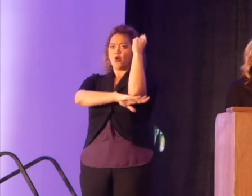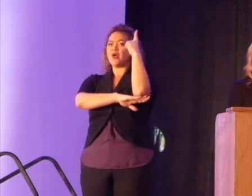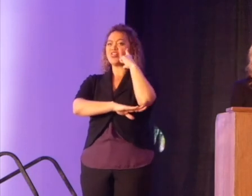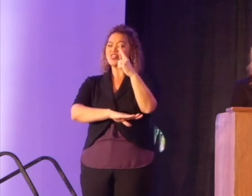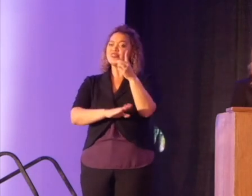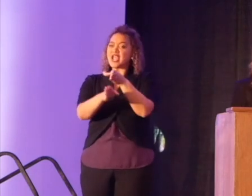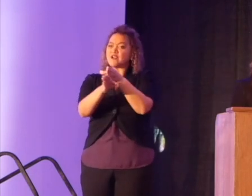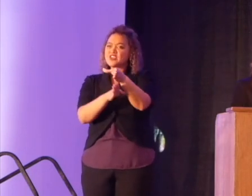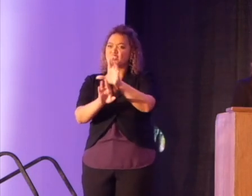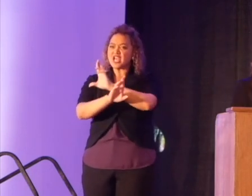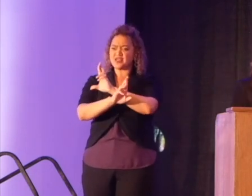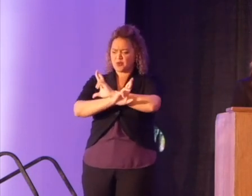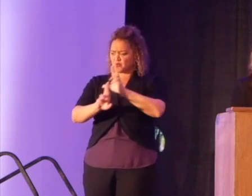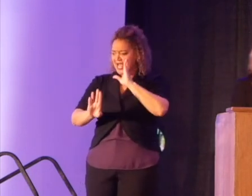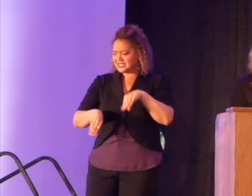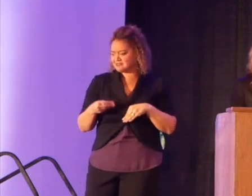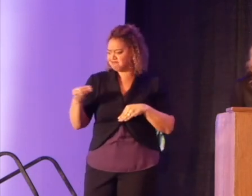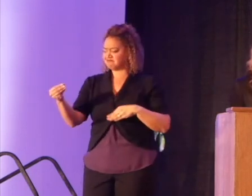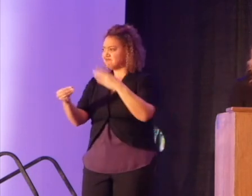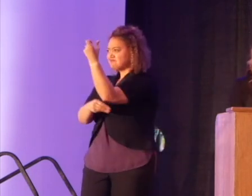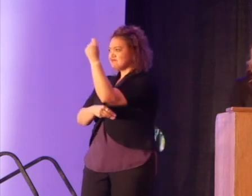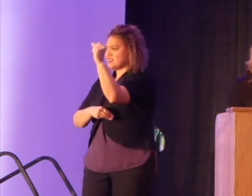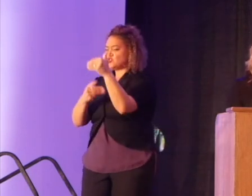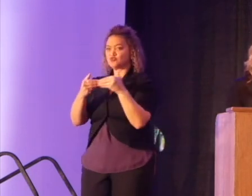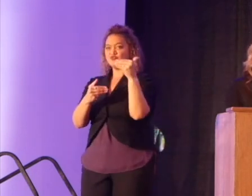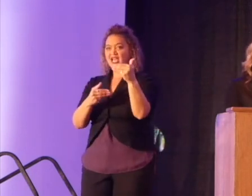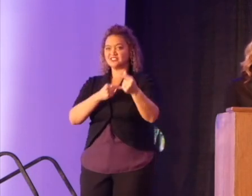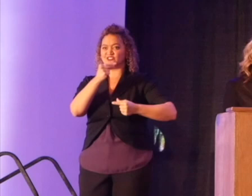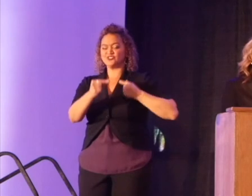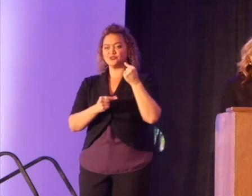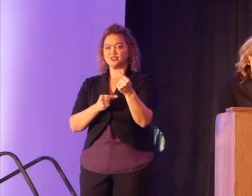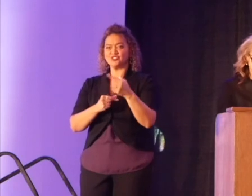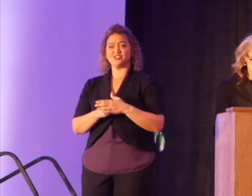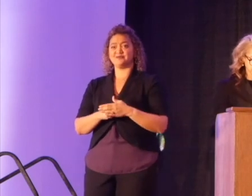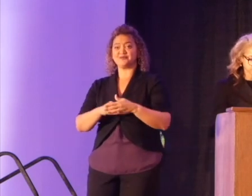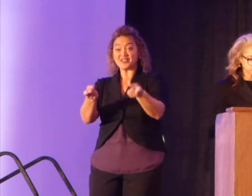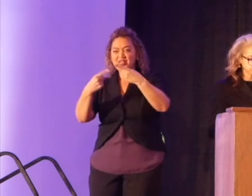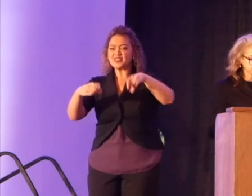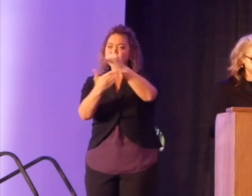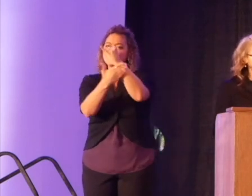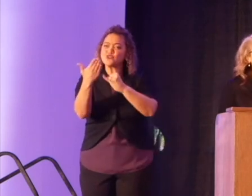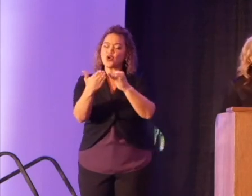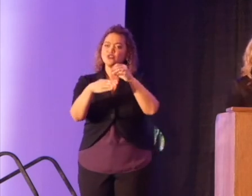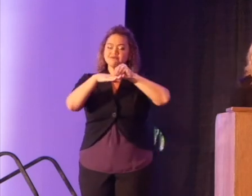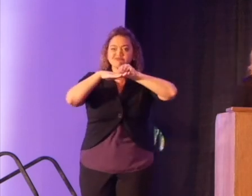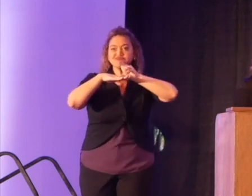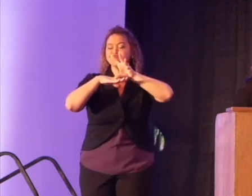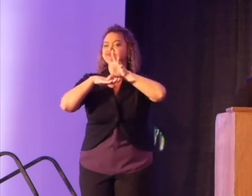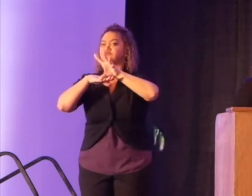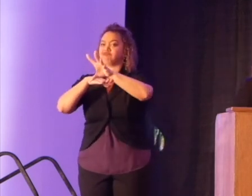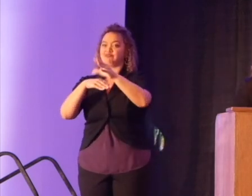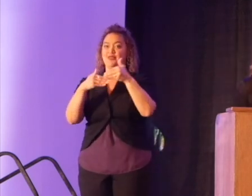waiting to pass the baton of revolution on to a next generation. These were the artists who helped shape an entire